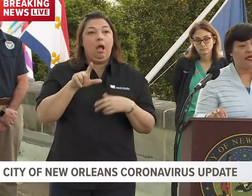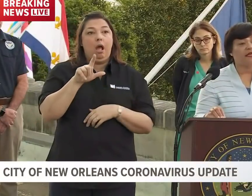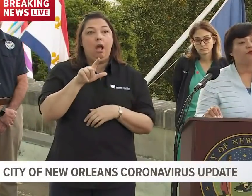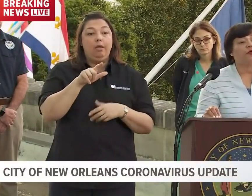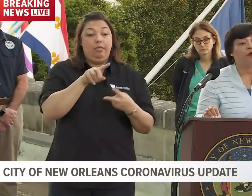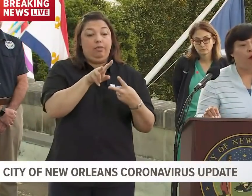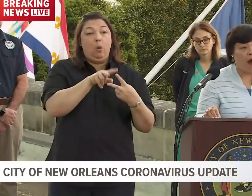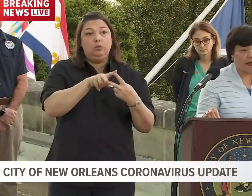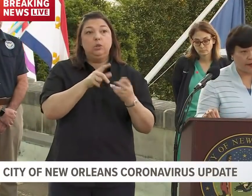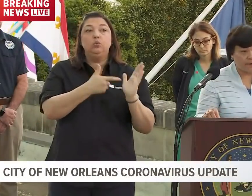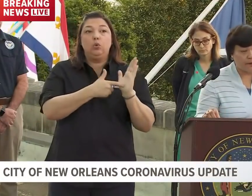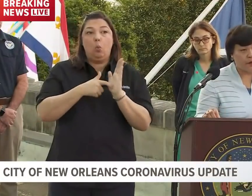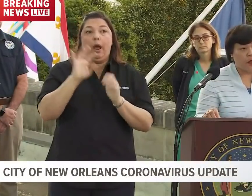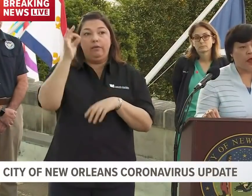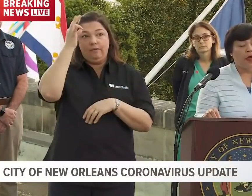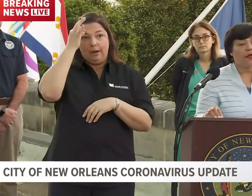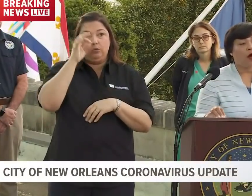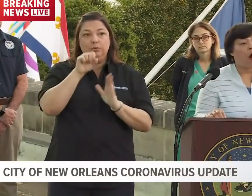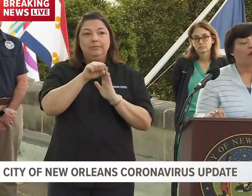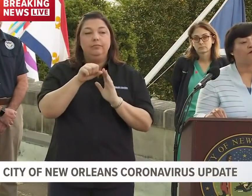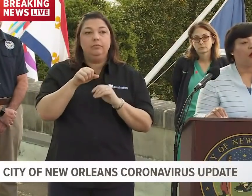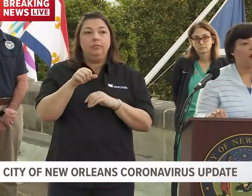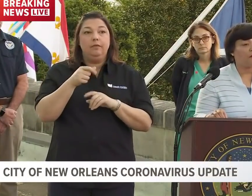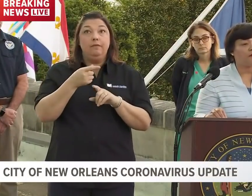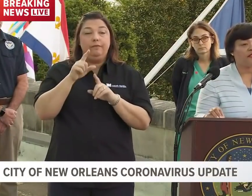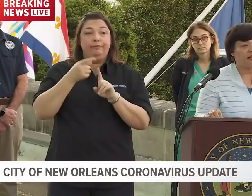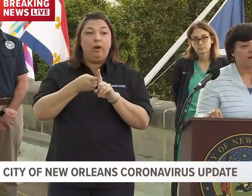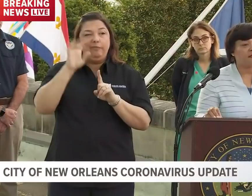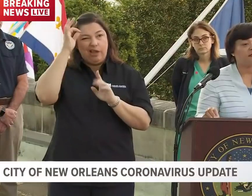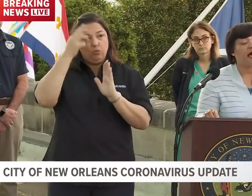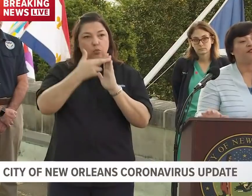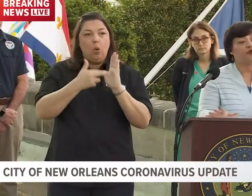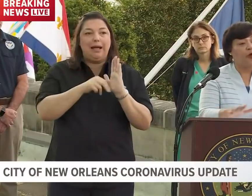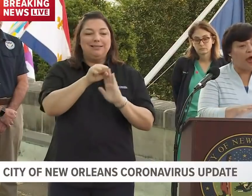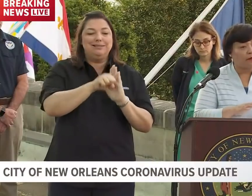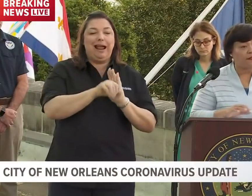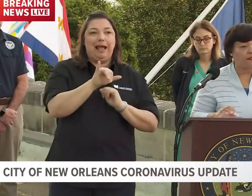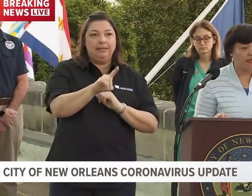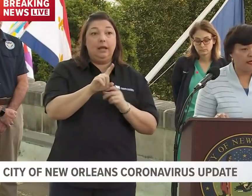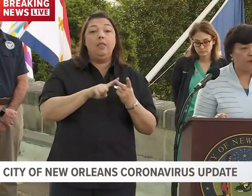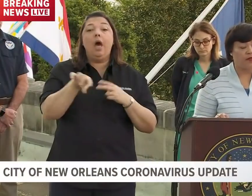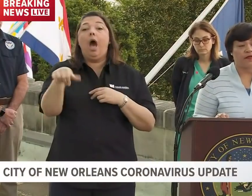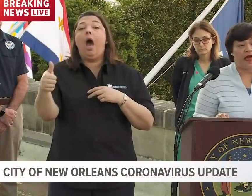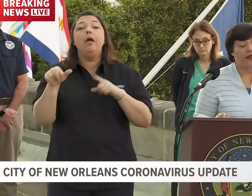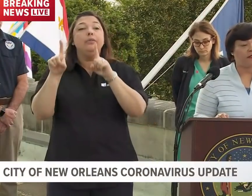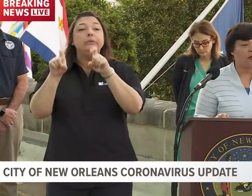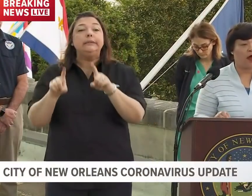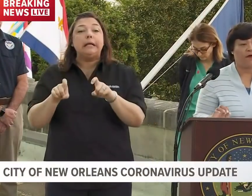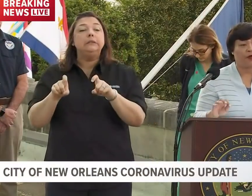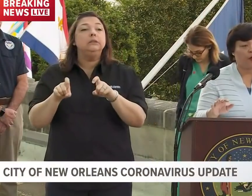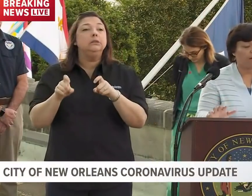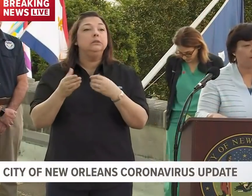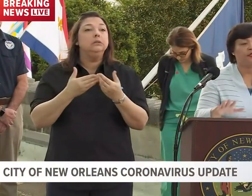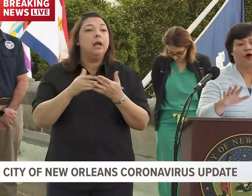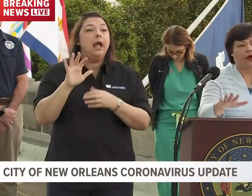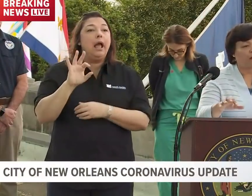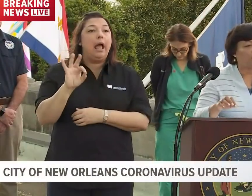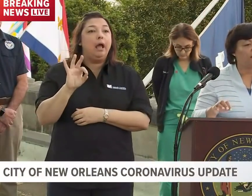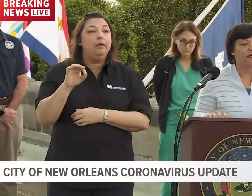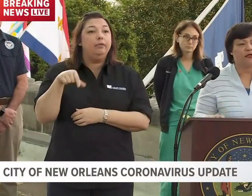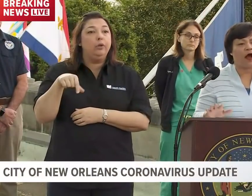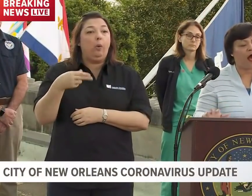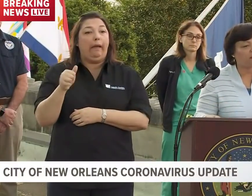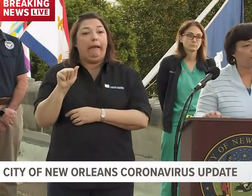ID is required. And all of our other testing sites throughout the city, whether that is our FQHC, you know,